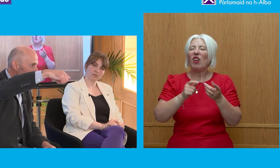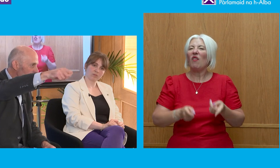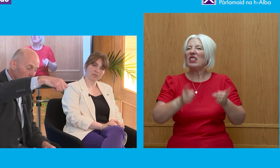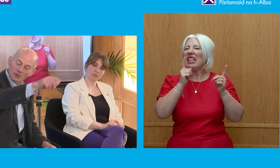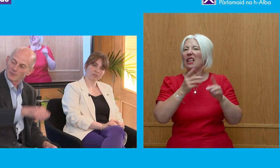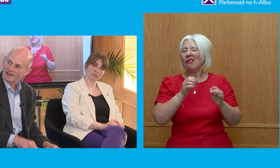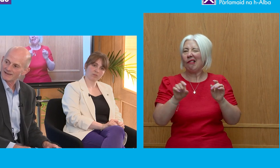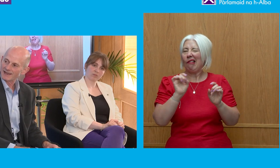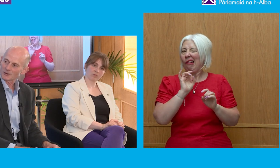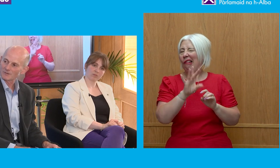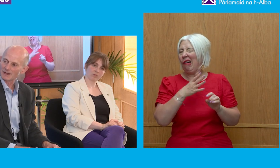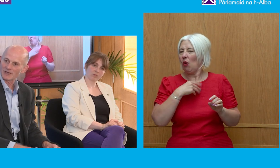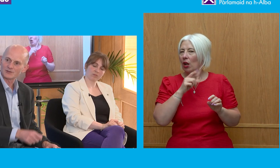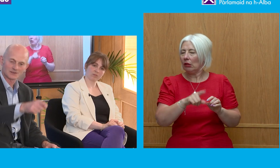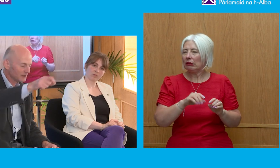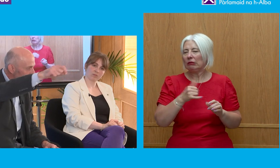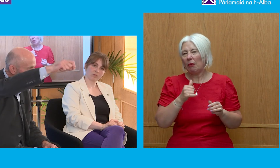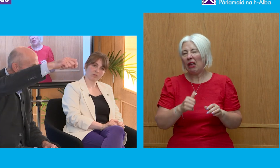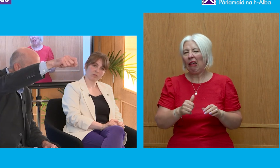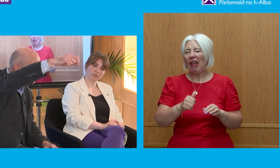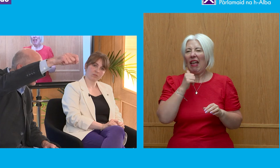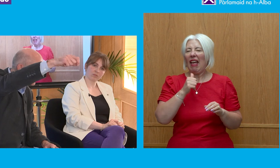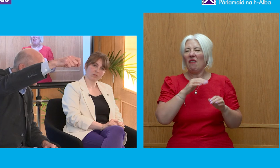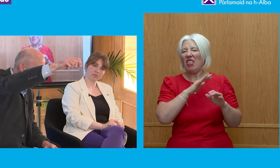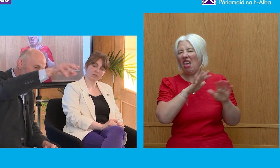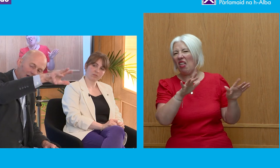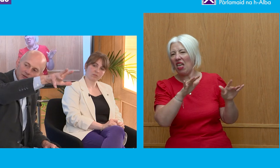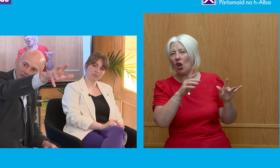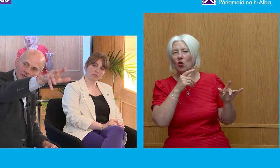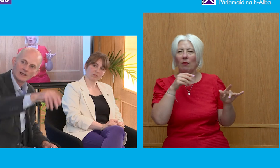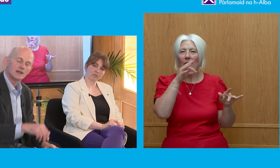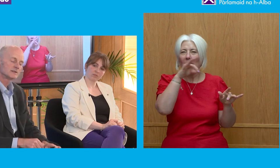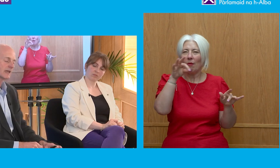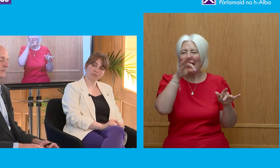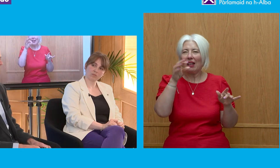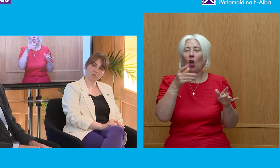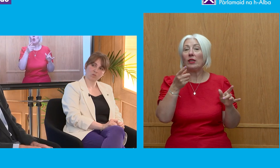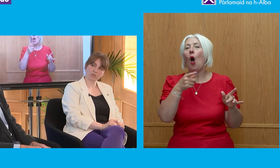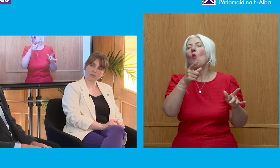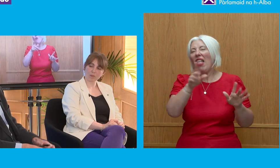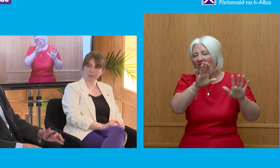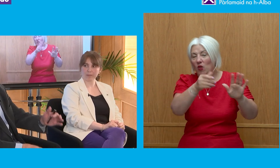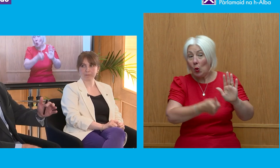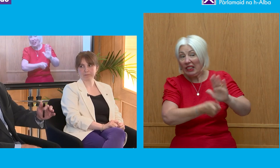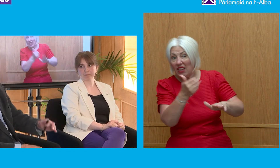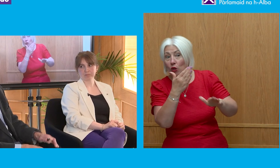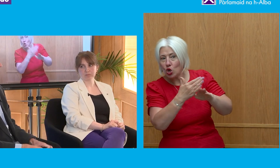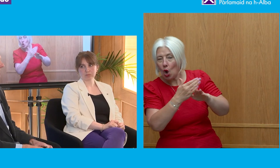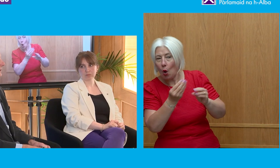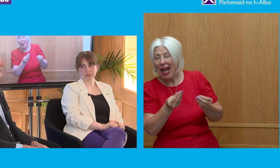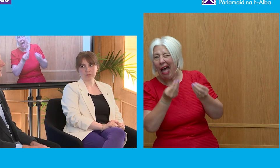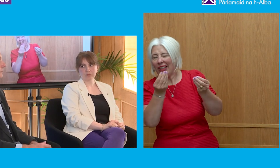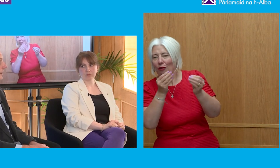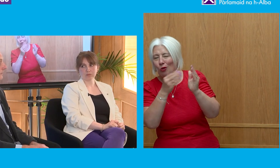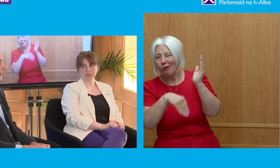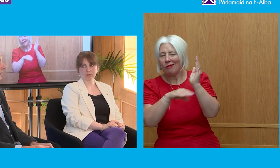And, you know, there could be a pain in the neck on the back benches, but you can dangle that little bit of patronage to get them into, say, you get a peerage chum